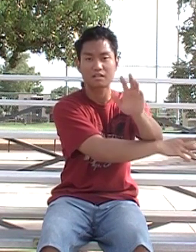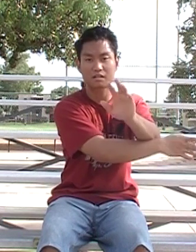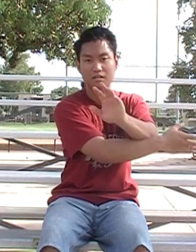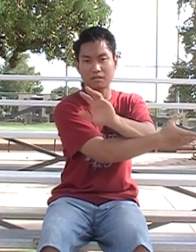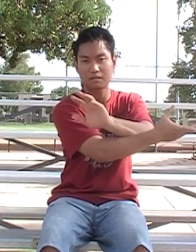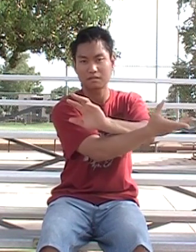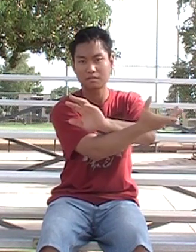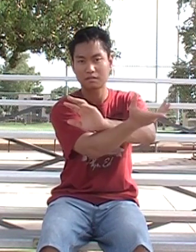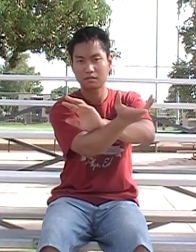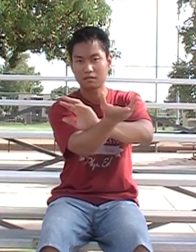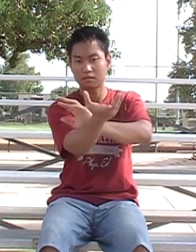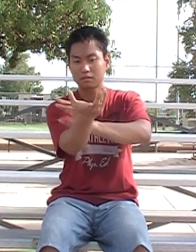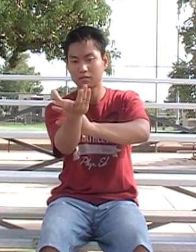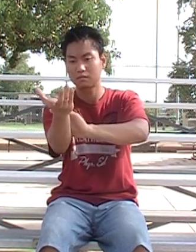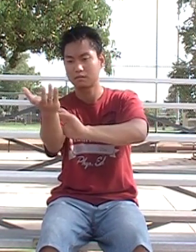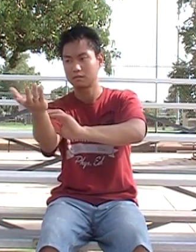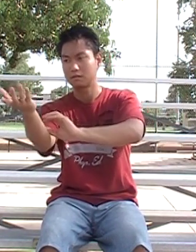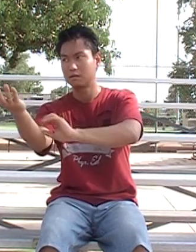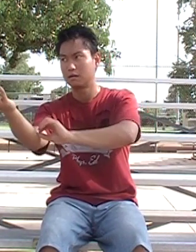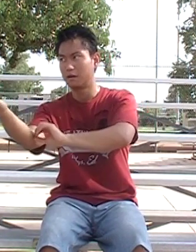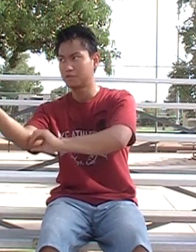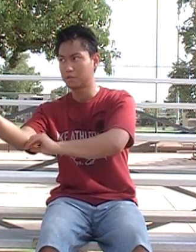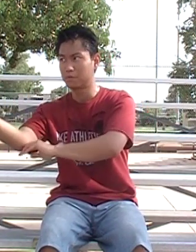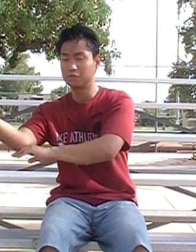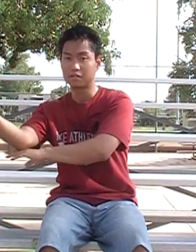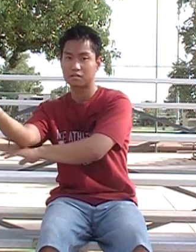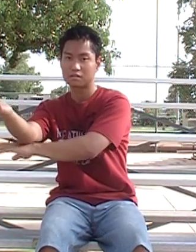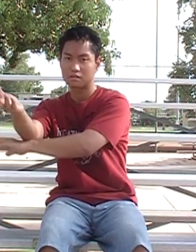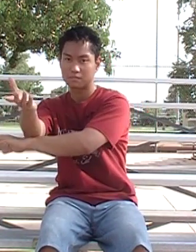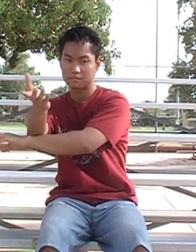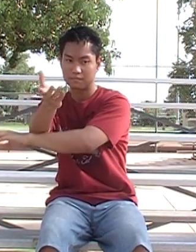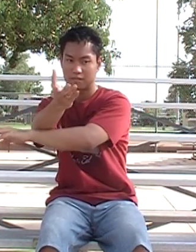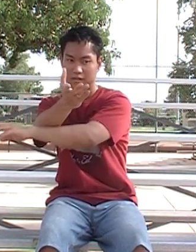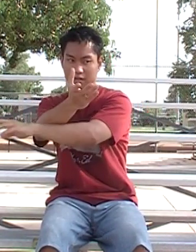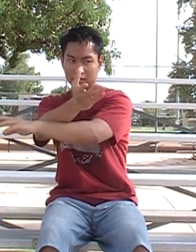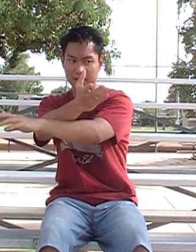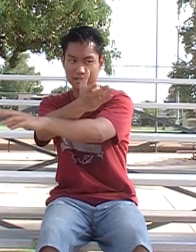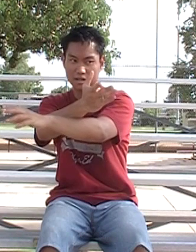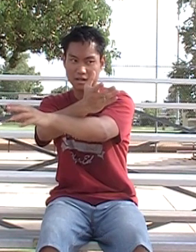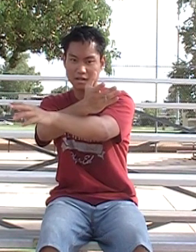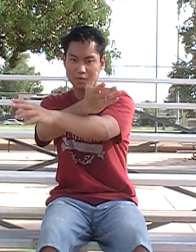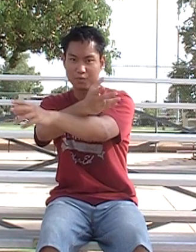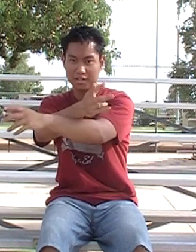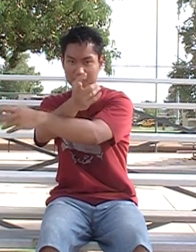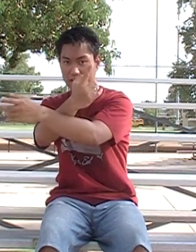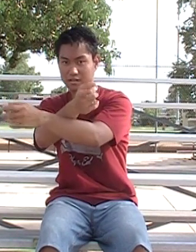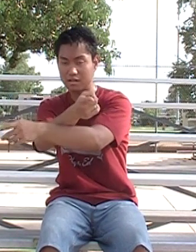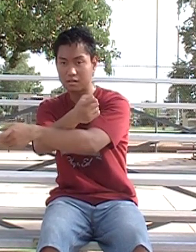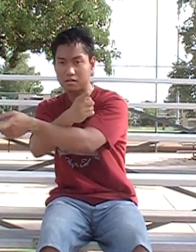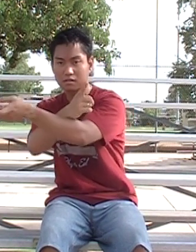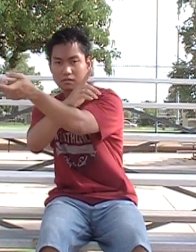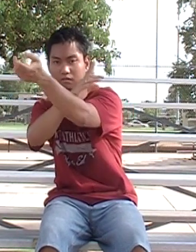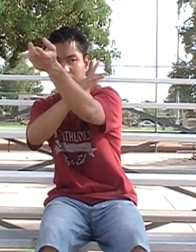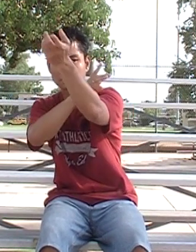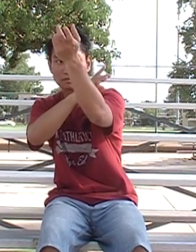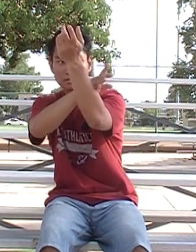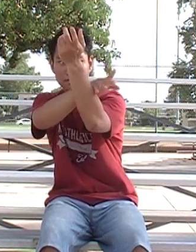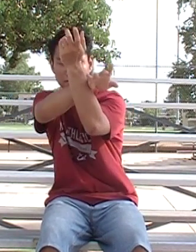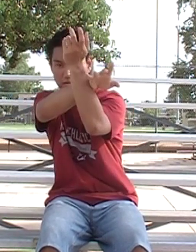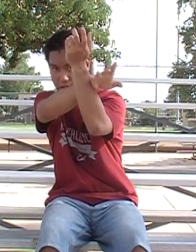of your opponent. But, let's say, when he strikes here. See?